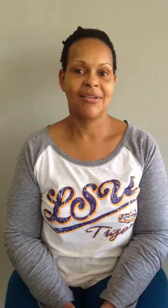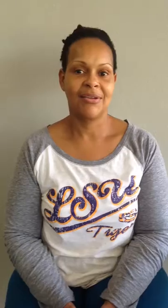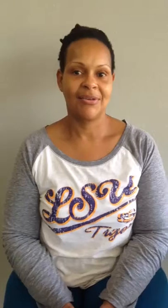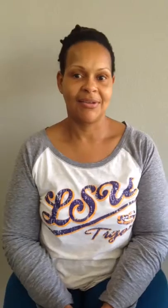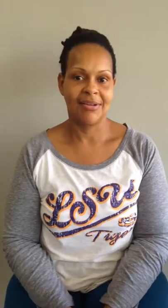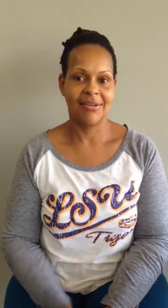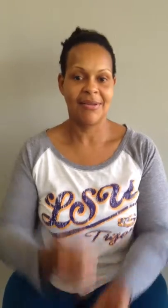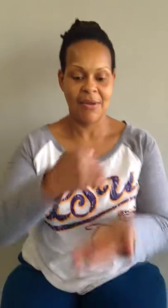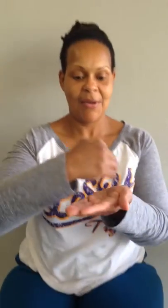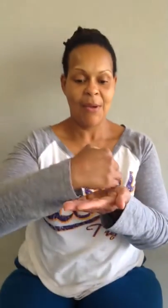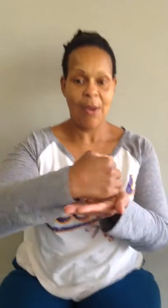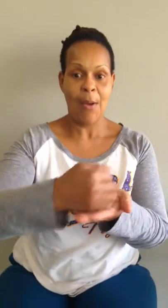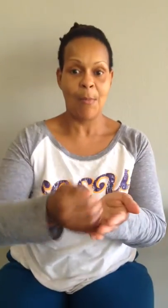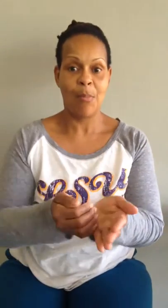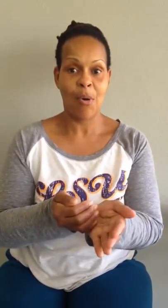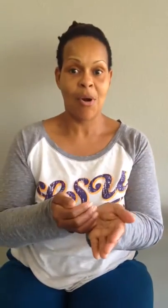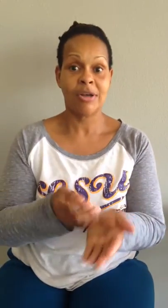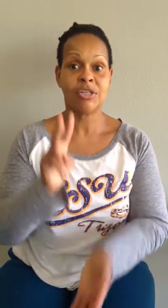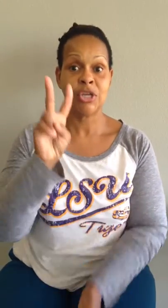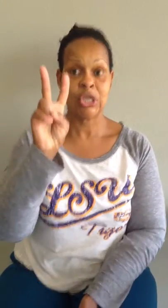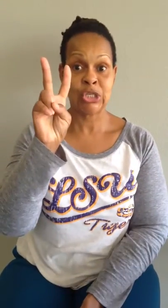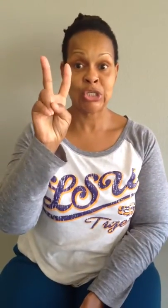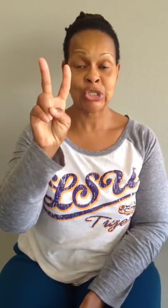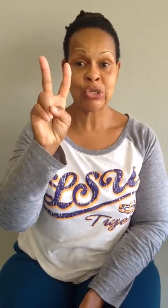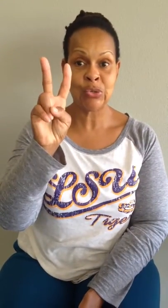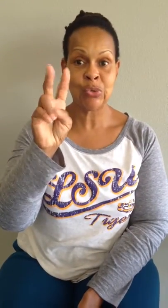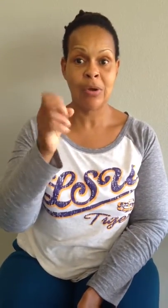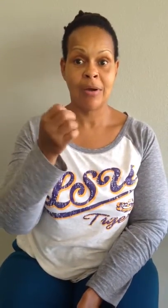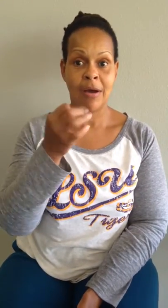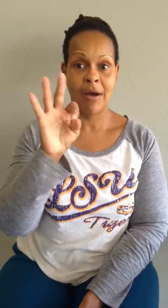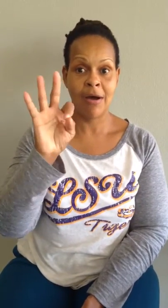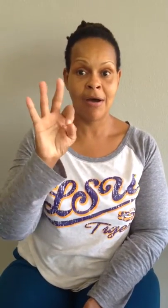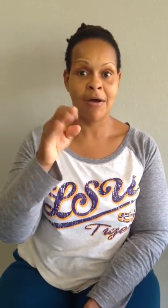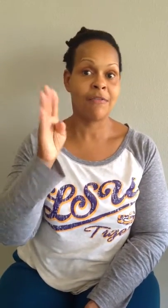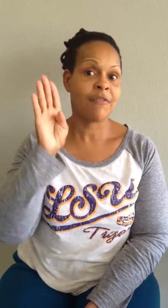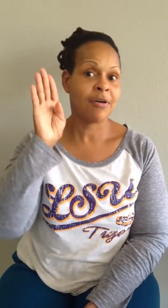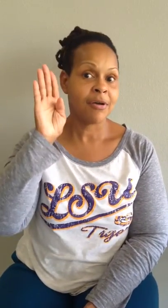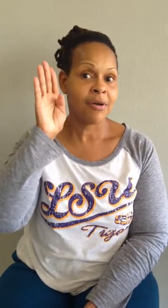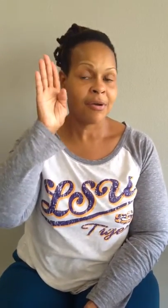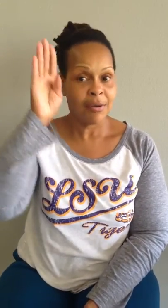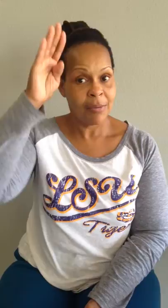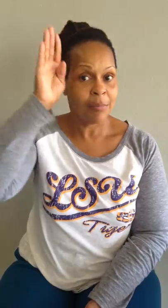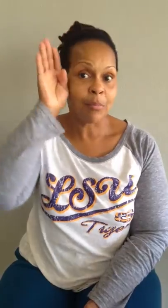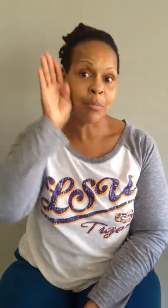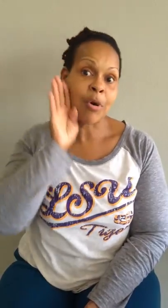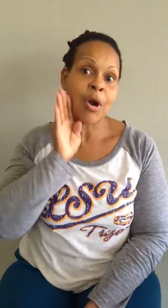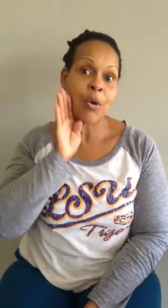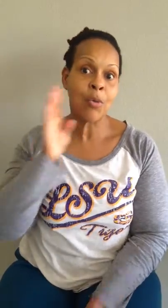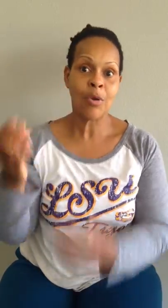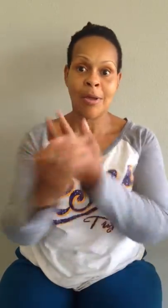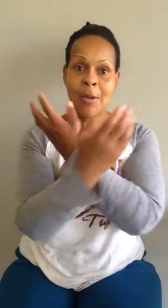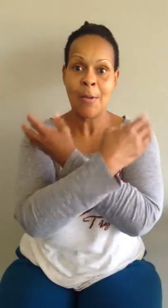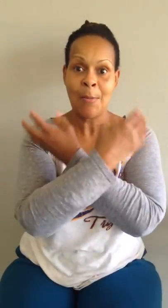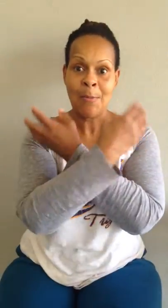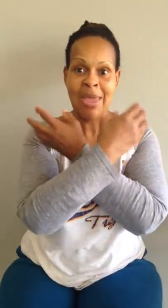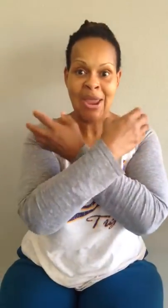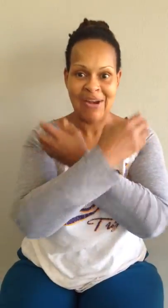One. Part two of Brawn Bear.